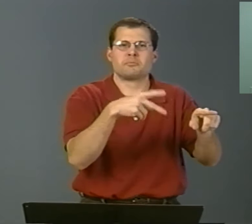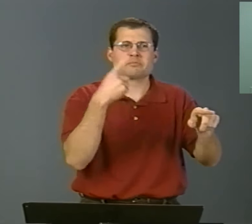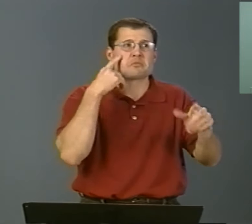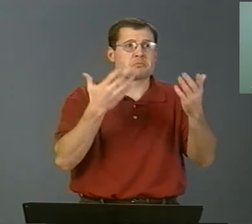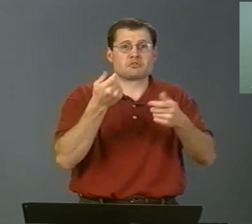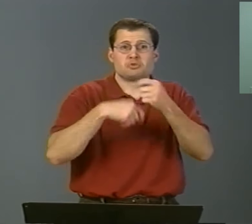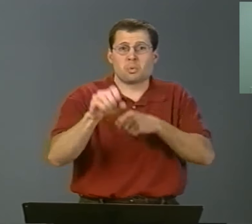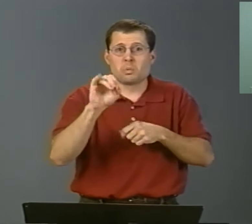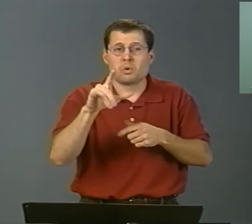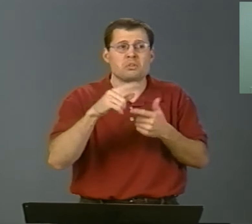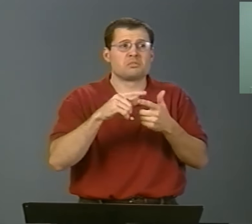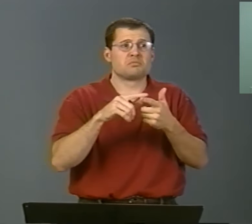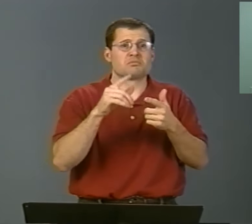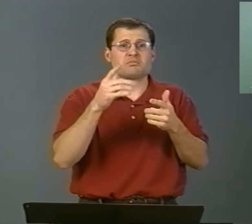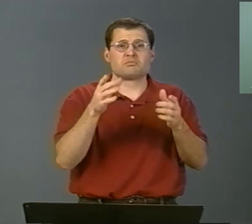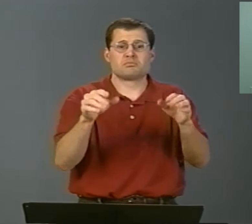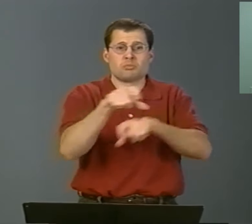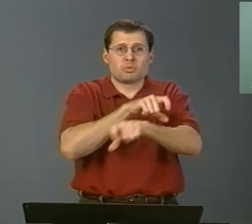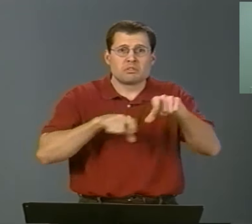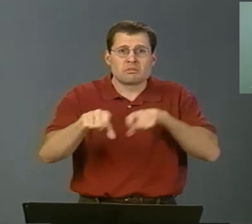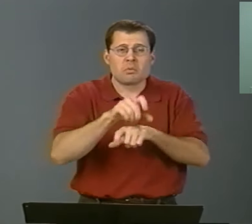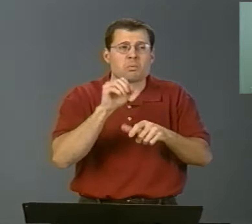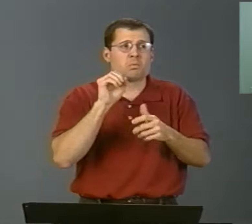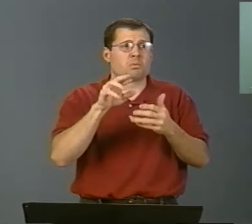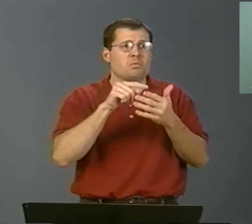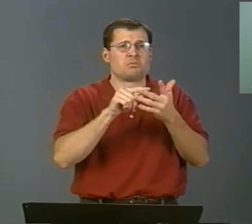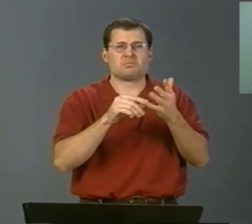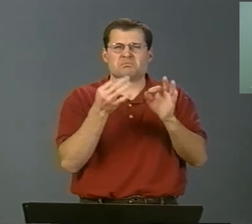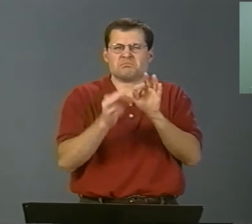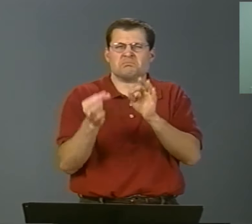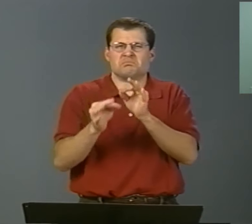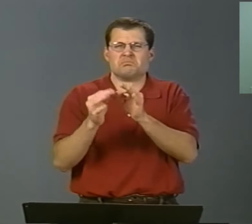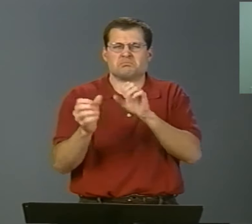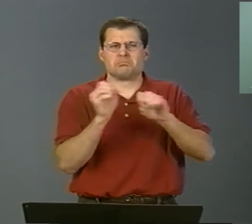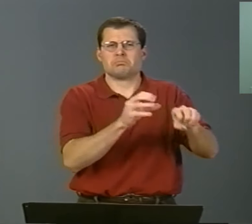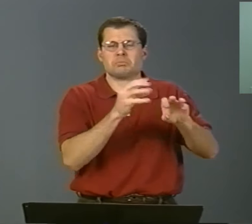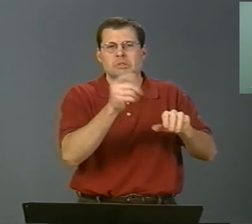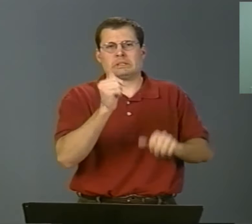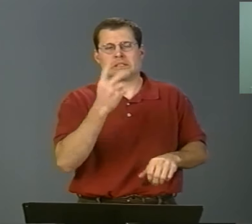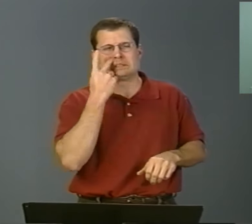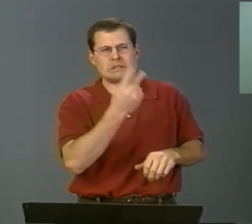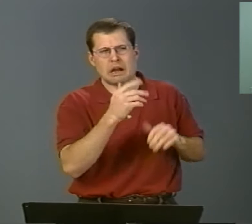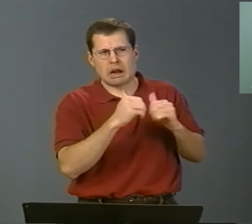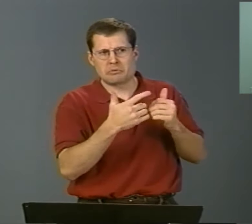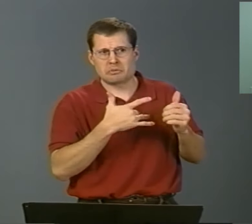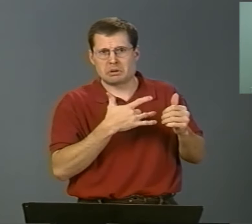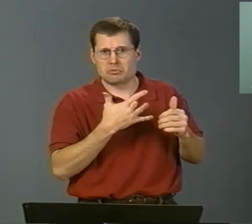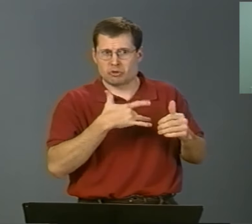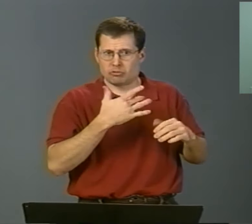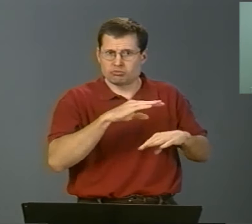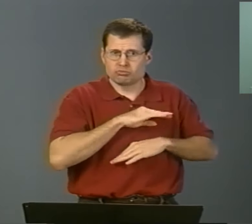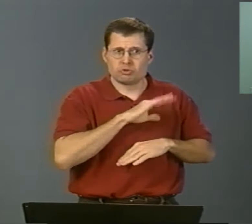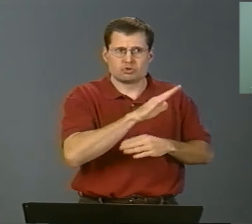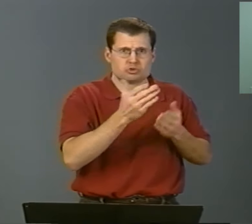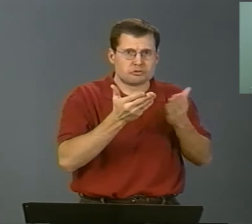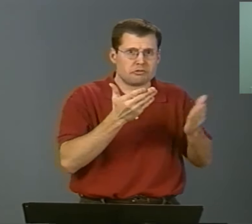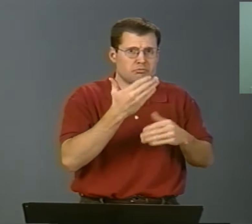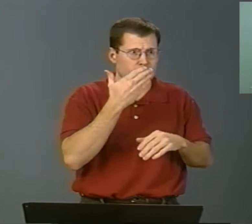Also, it's better to notice the small things and take it into the shop for simple maintenance versus